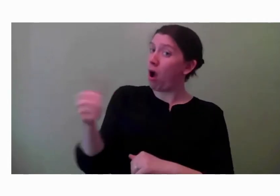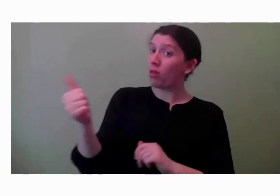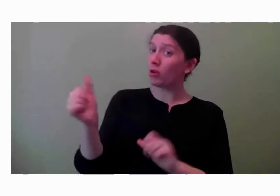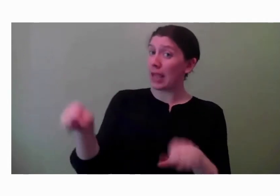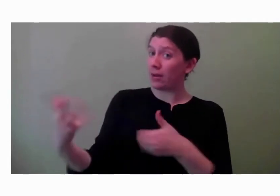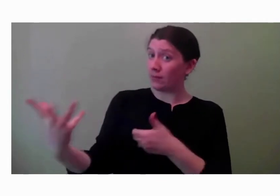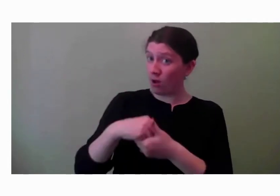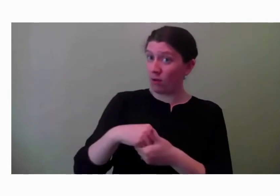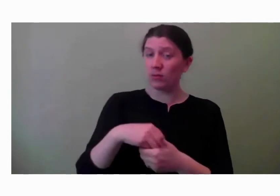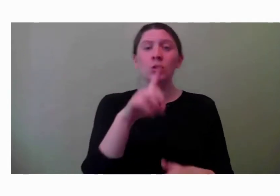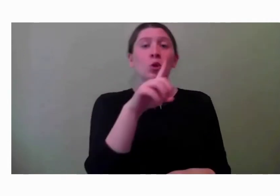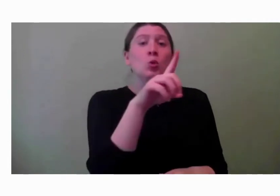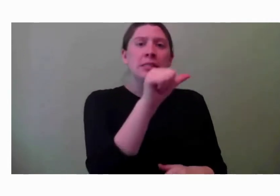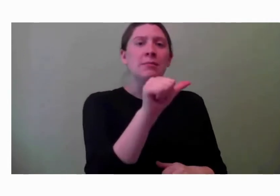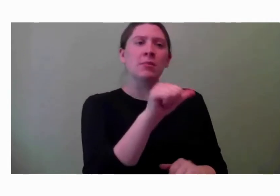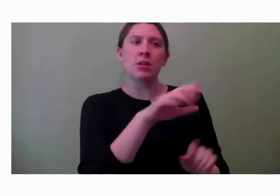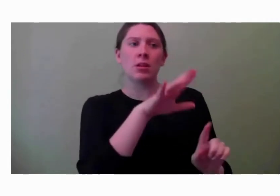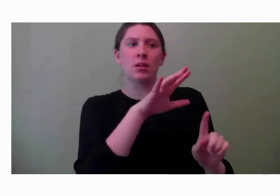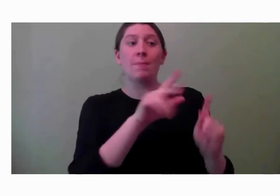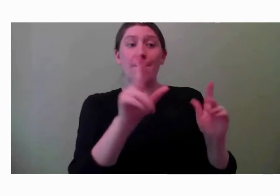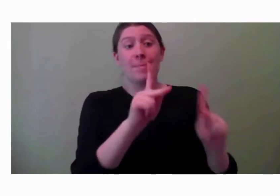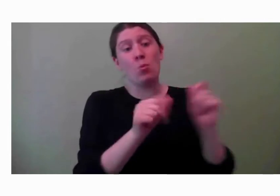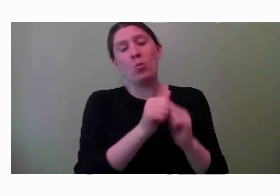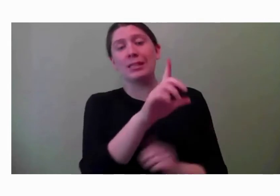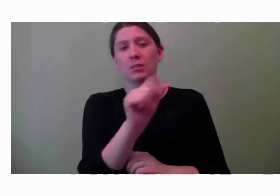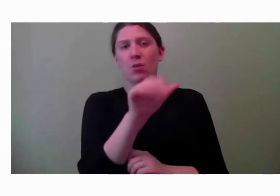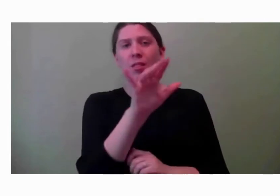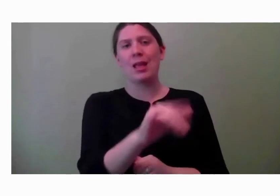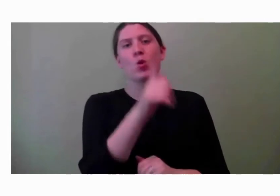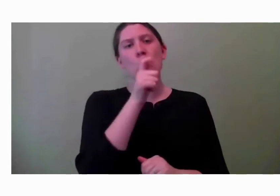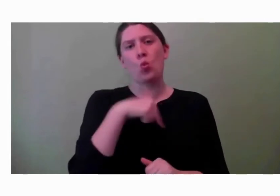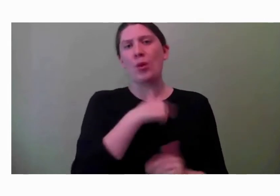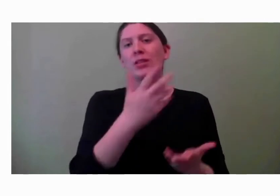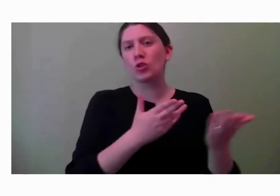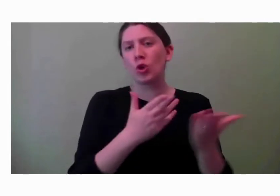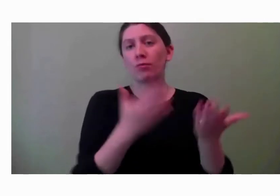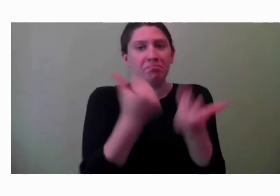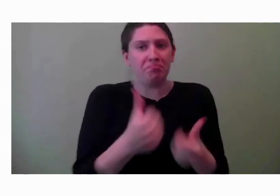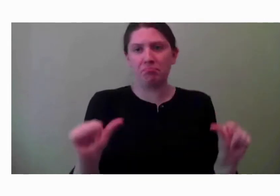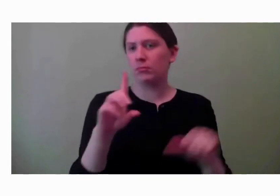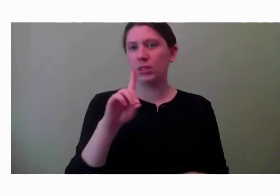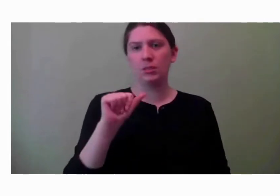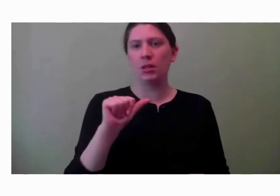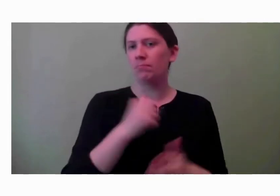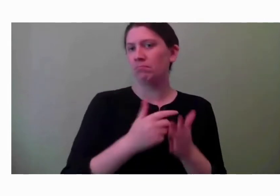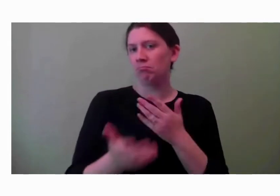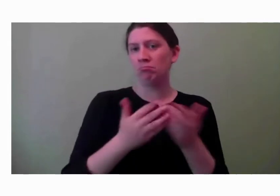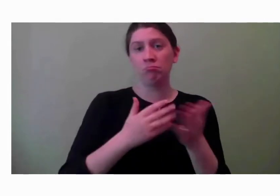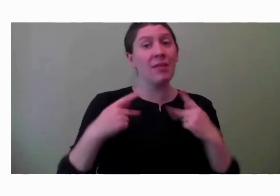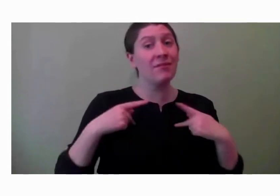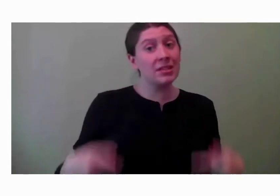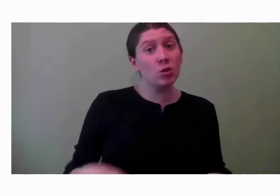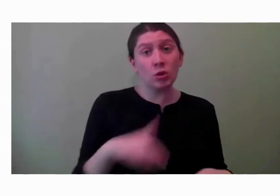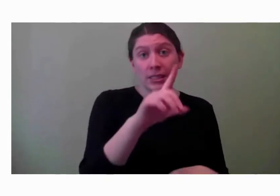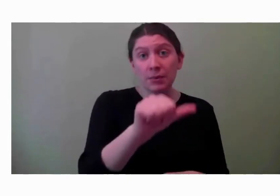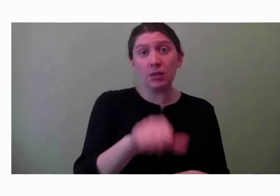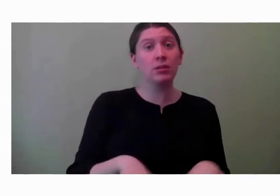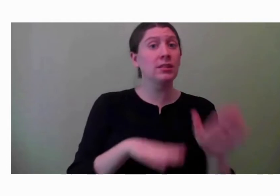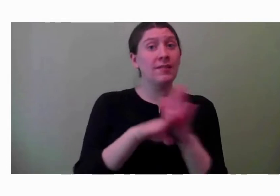are a main audience. Any, any disability, if it's a physical disability, developmental, if they have